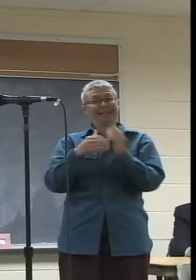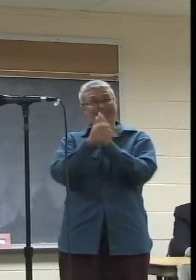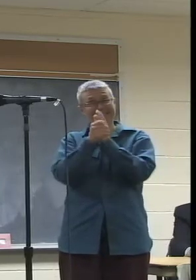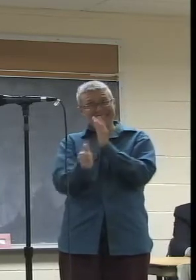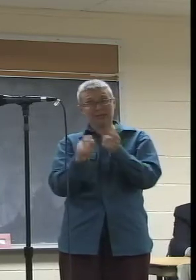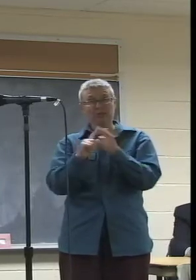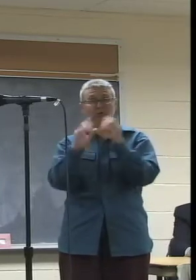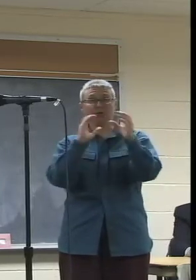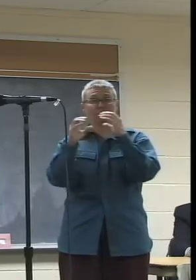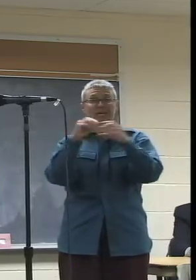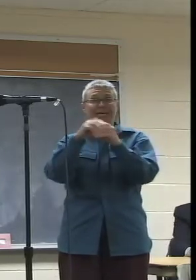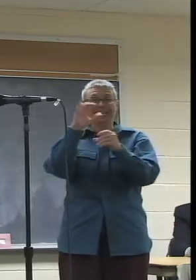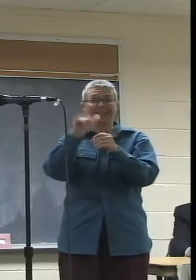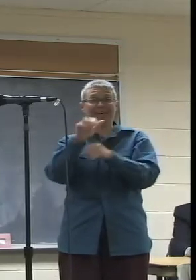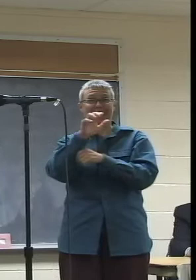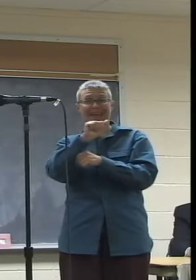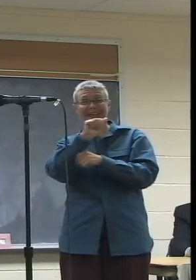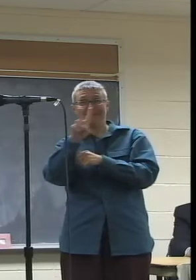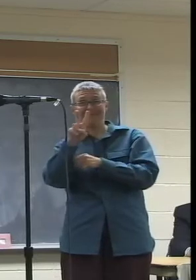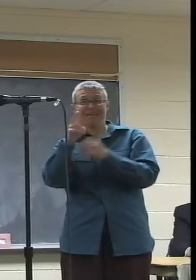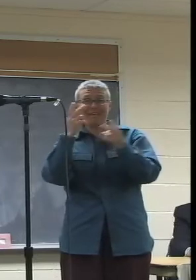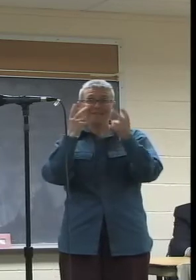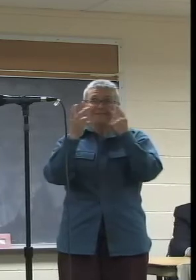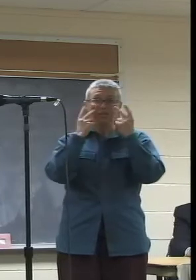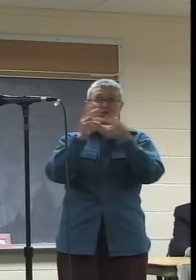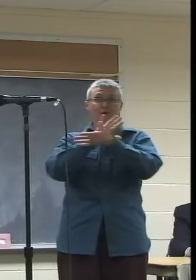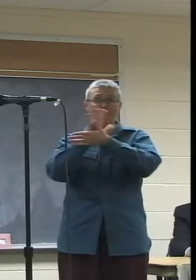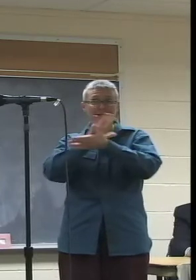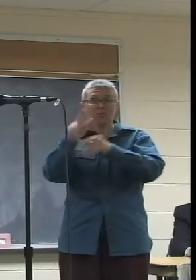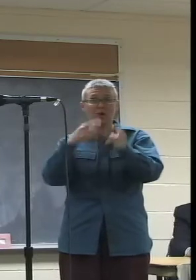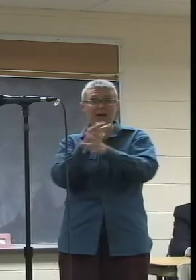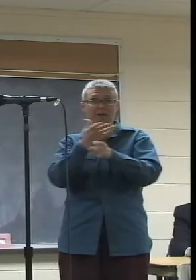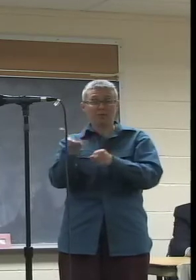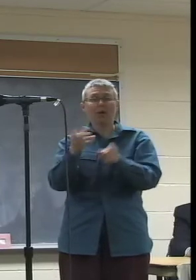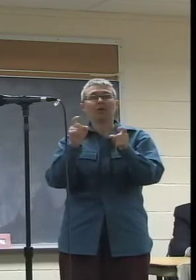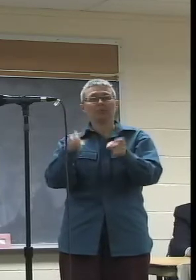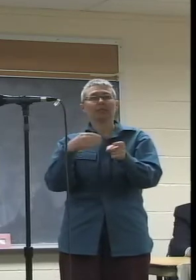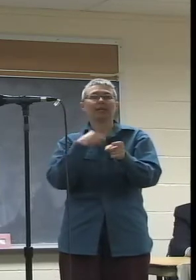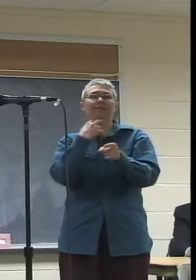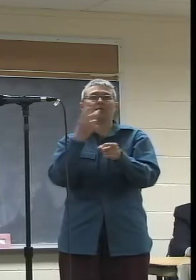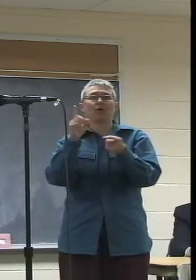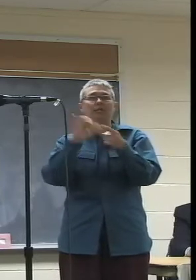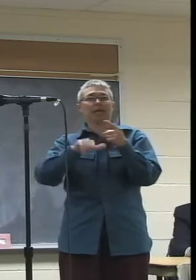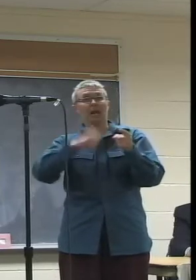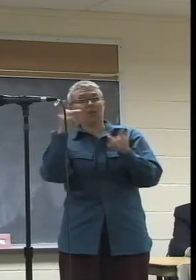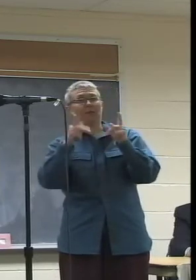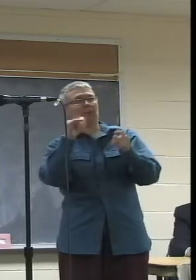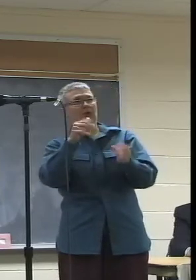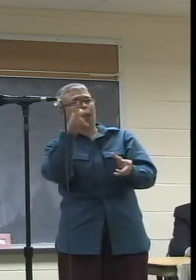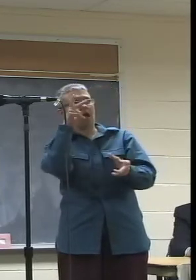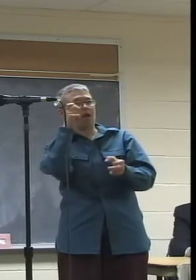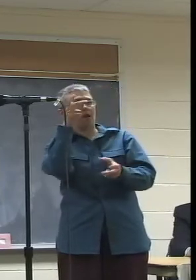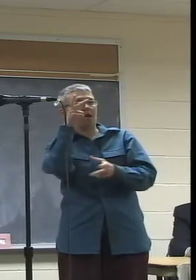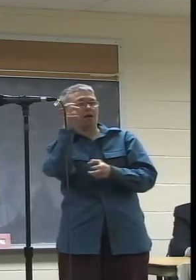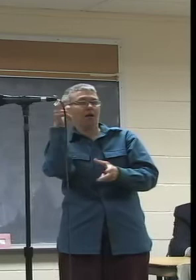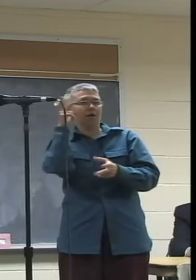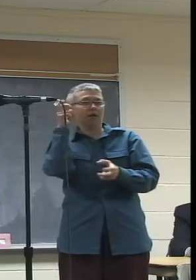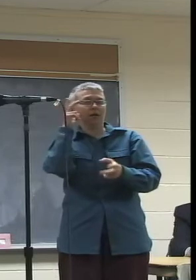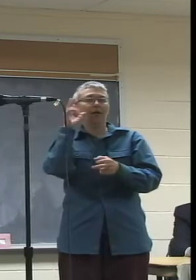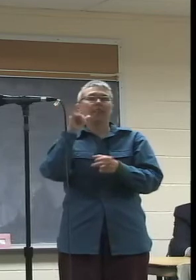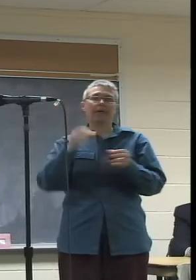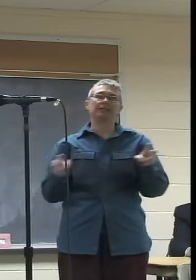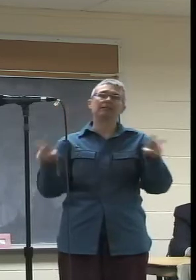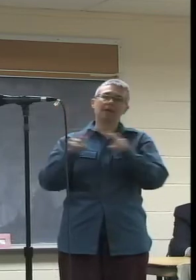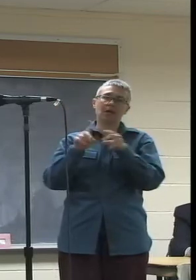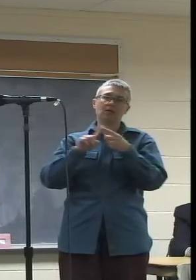this medium, but that there's a place where your voice can be heard by other people. And that's the priceless value of NCTV to the city of Northampton. They